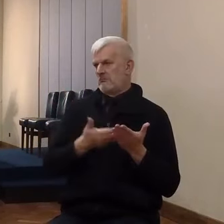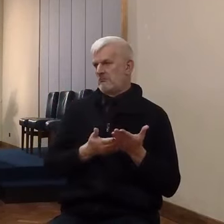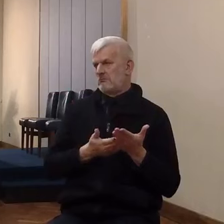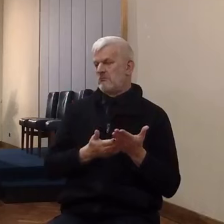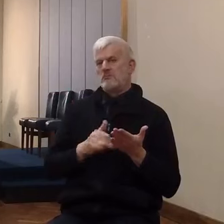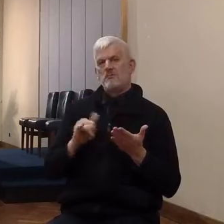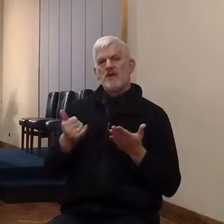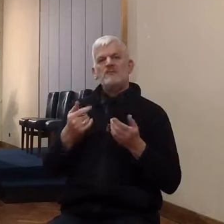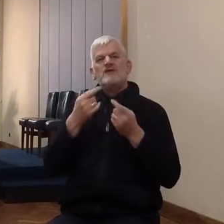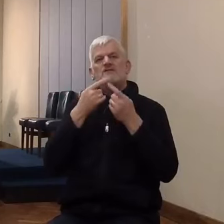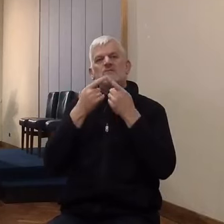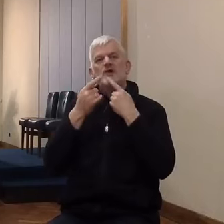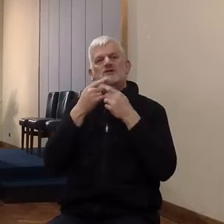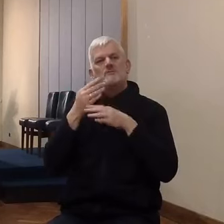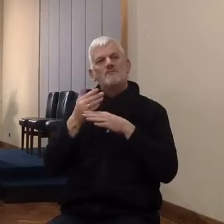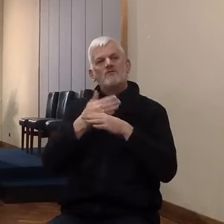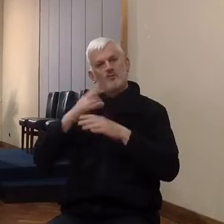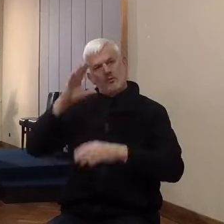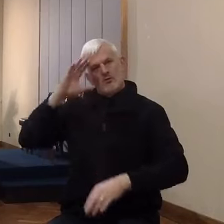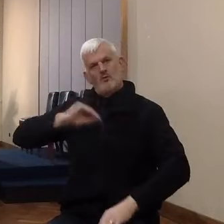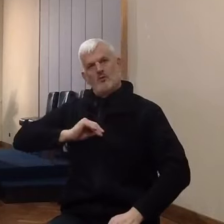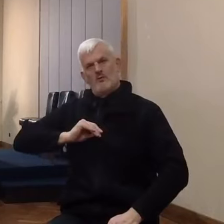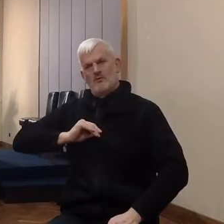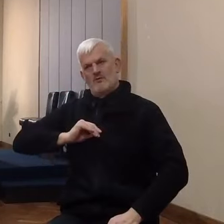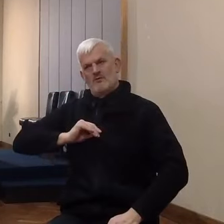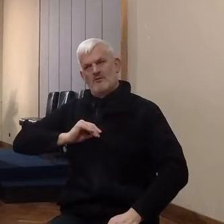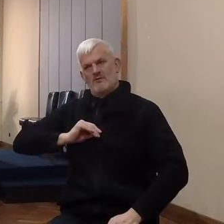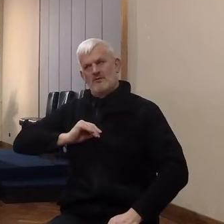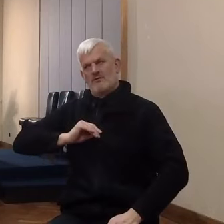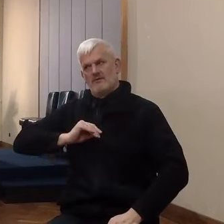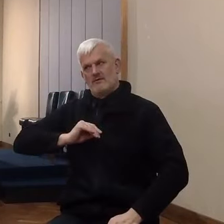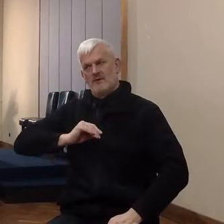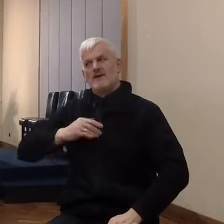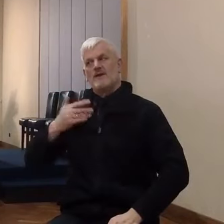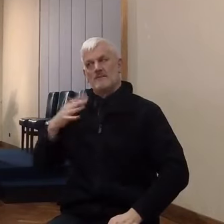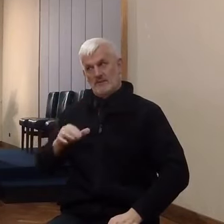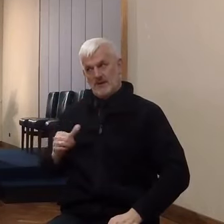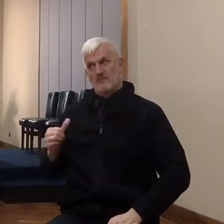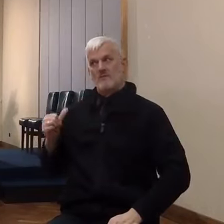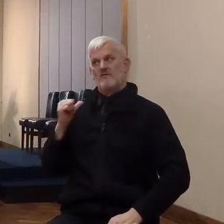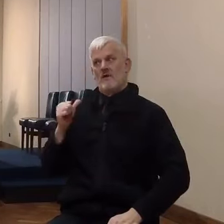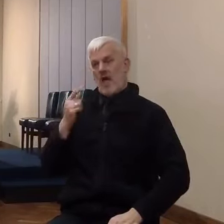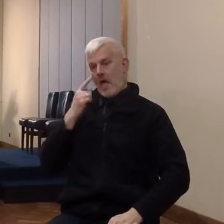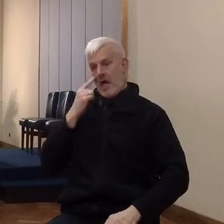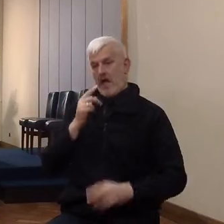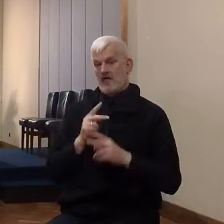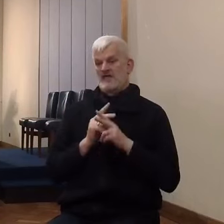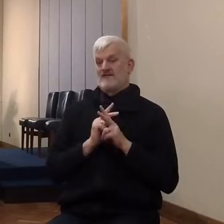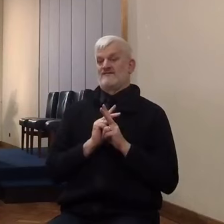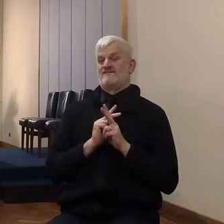in previous years, been visitors to Jericho, not just recently, I think, by